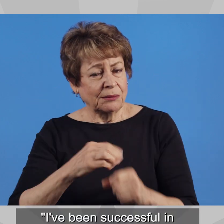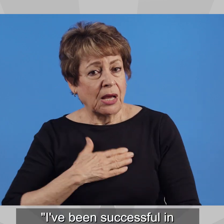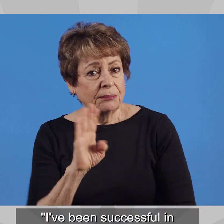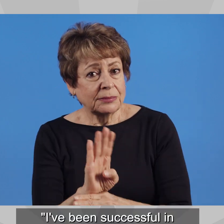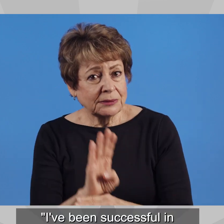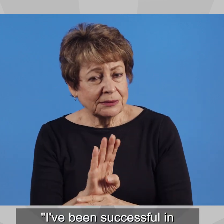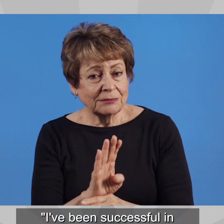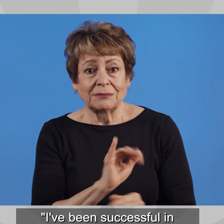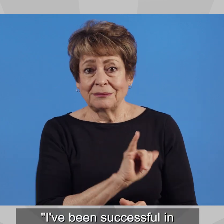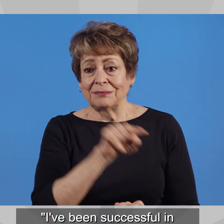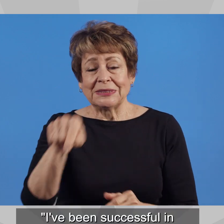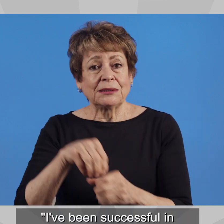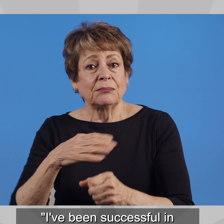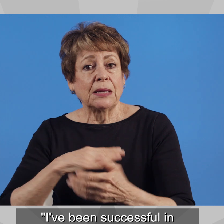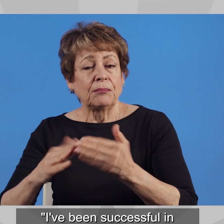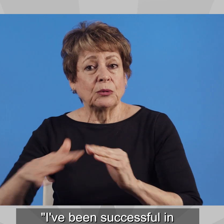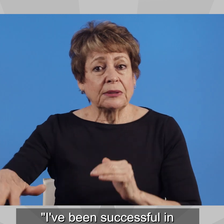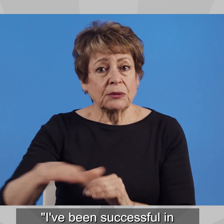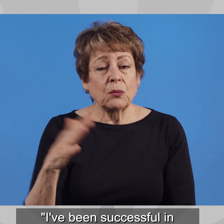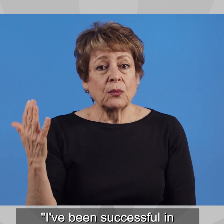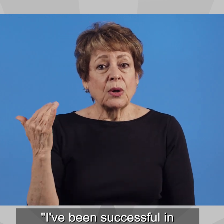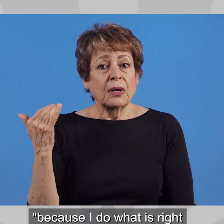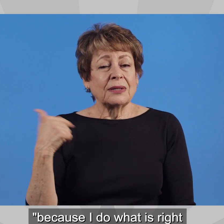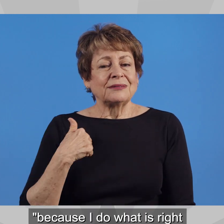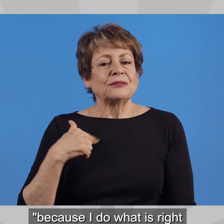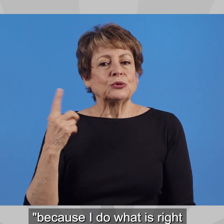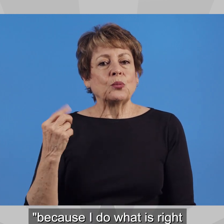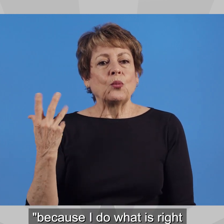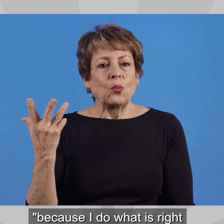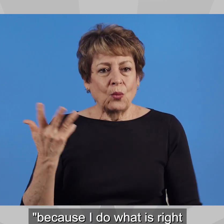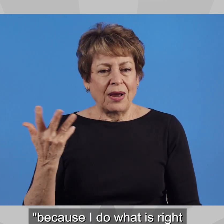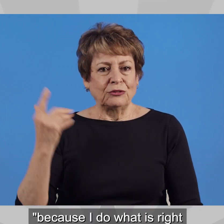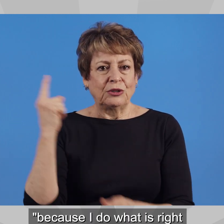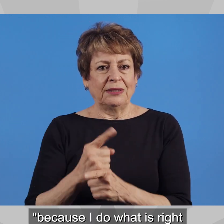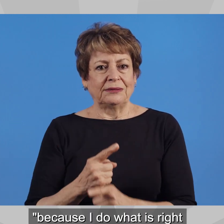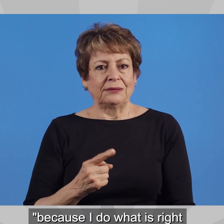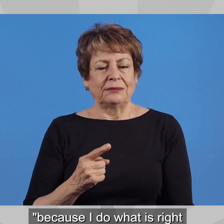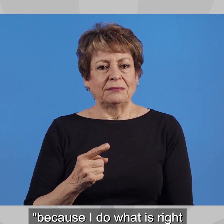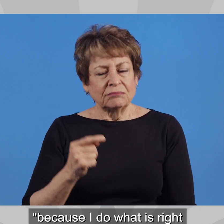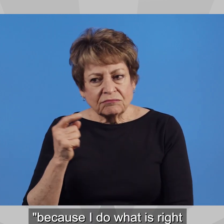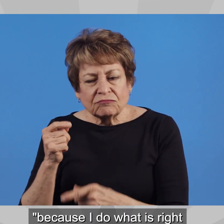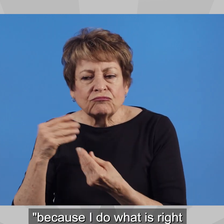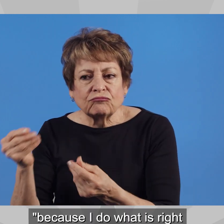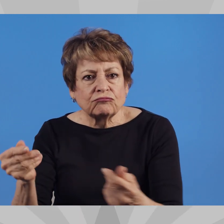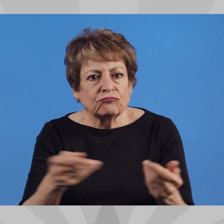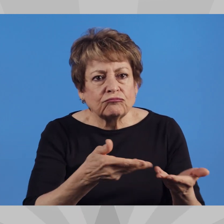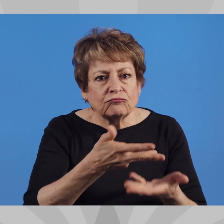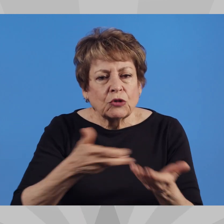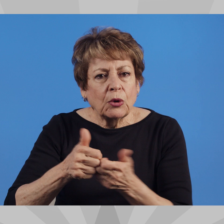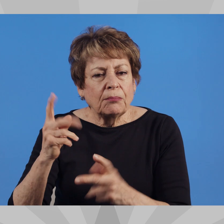I've been successful in business and in my community because I do what is right and treat people right.